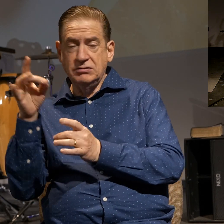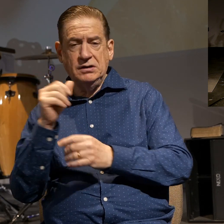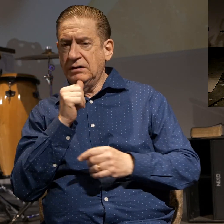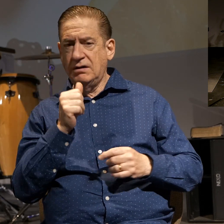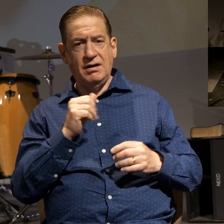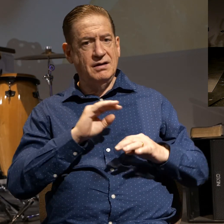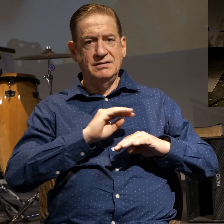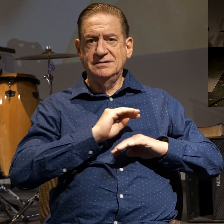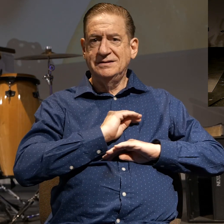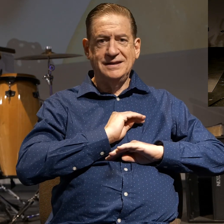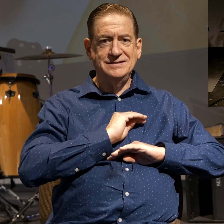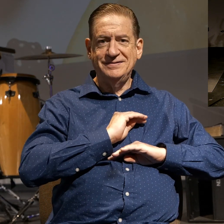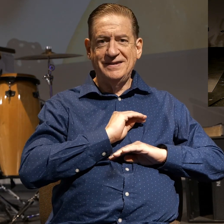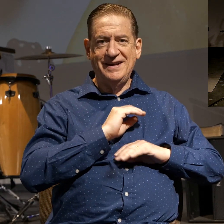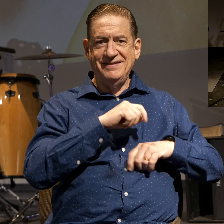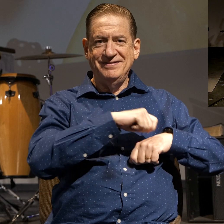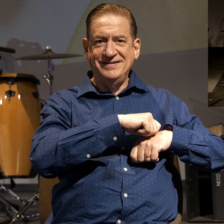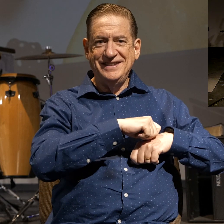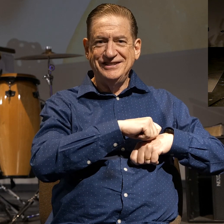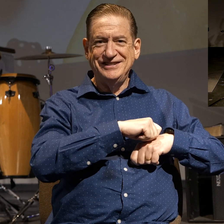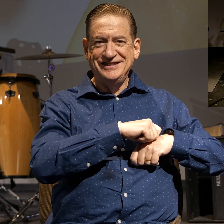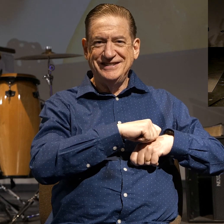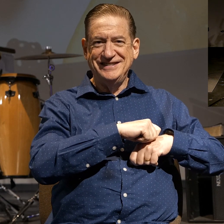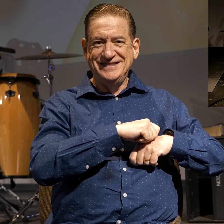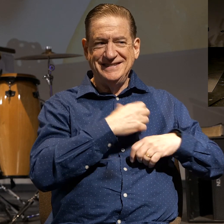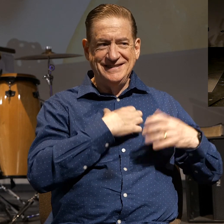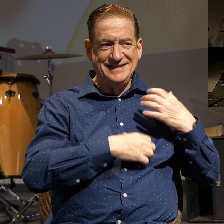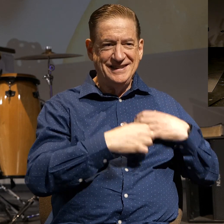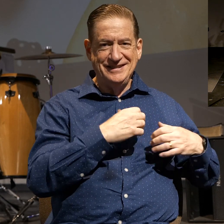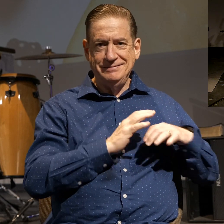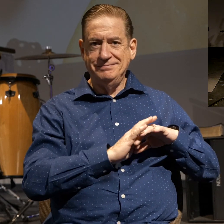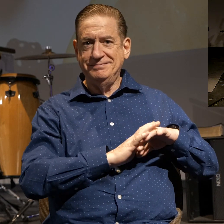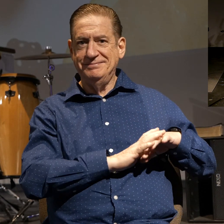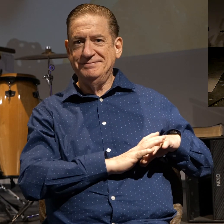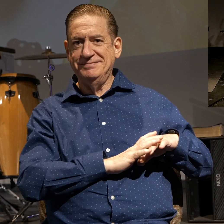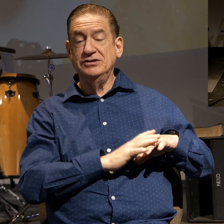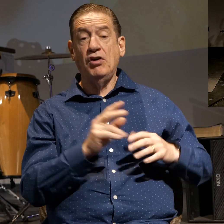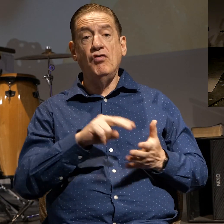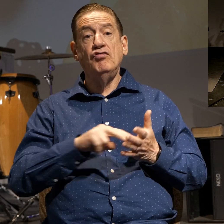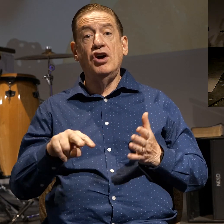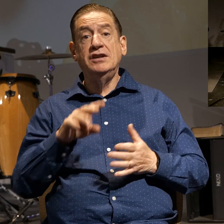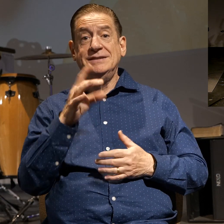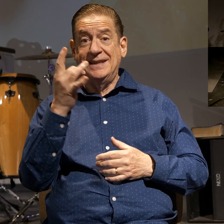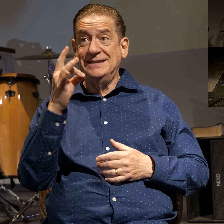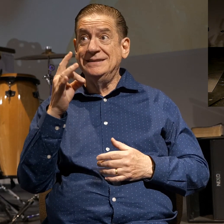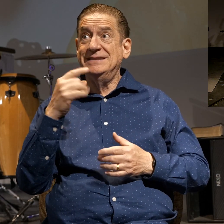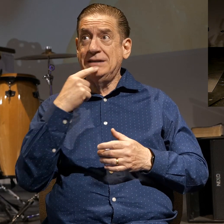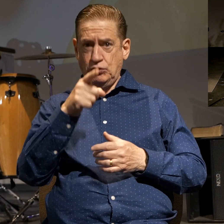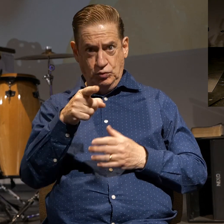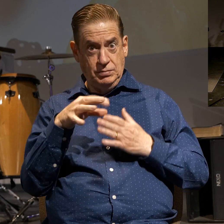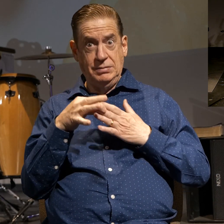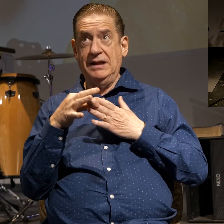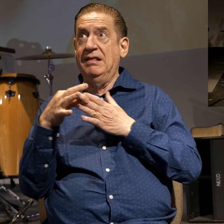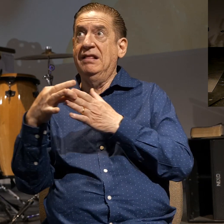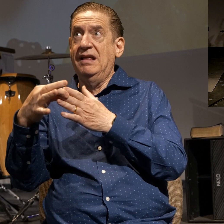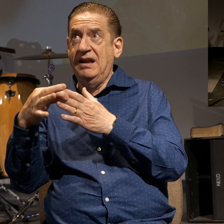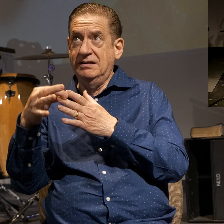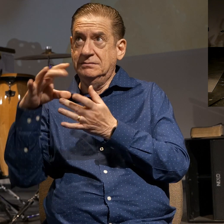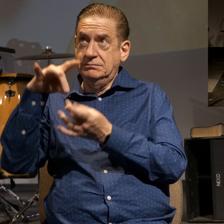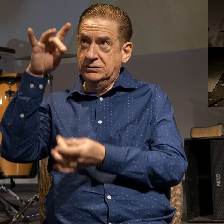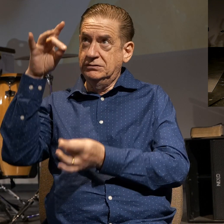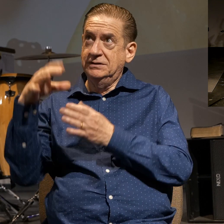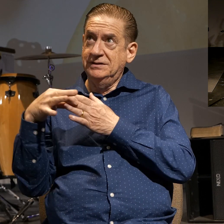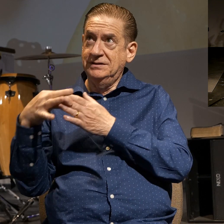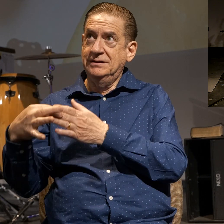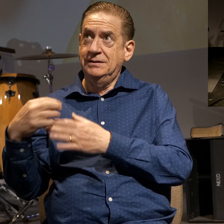See, that's a supernaturally transformed heart. Basically saying the same thing in verse 18. Be led by the Spirit, because